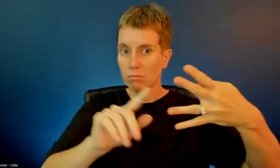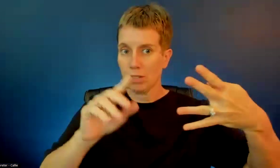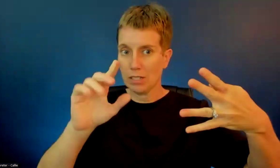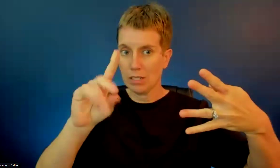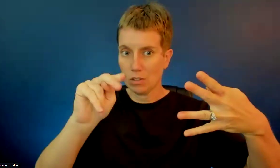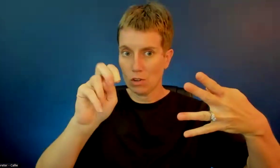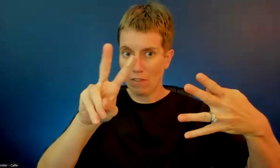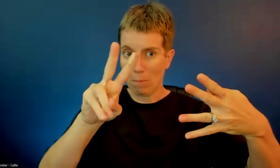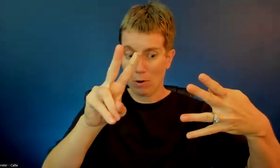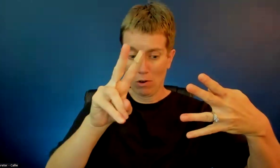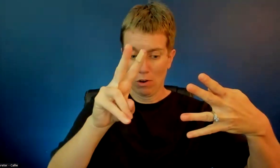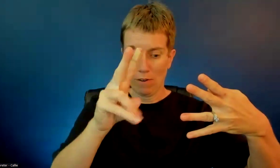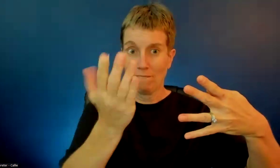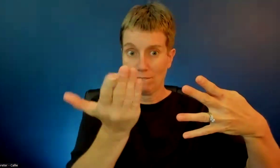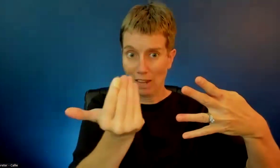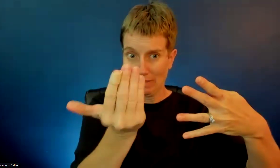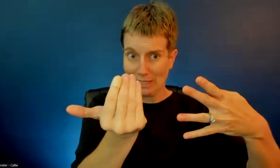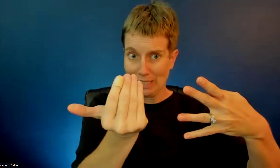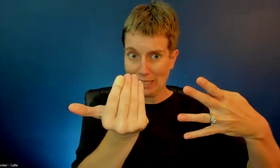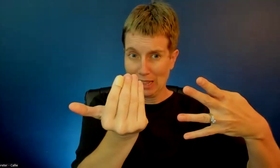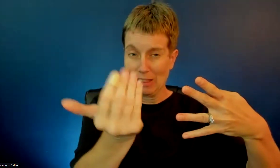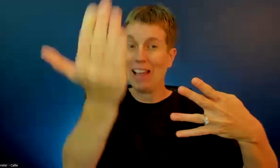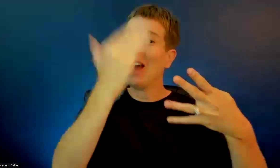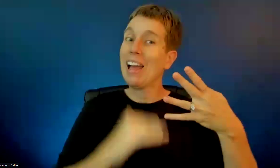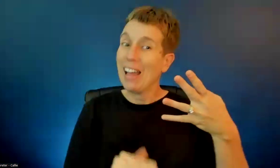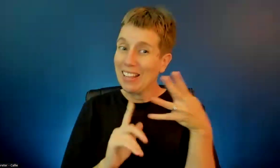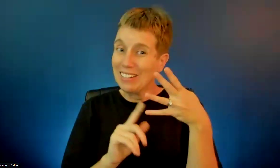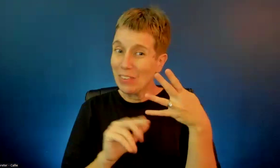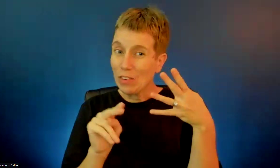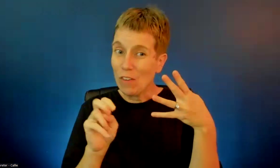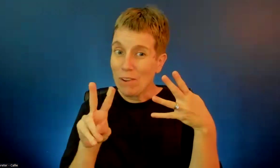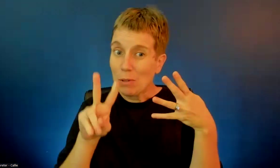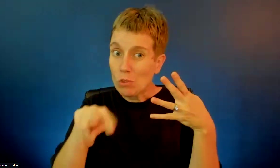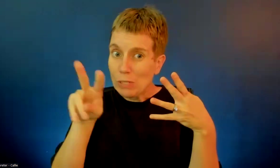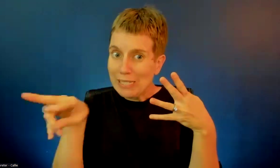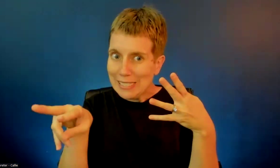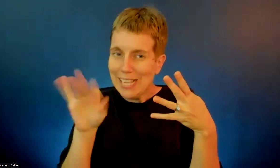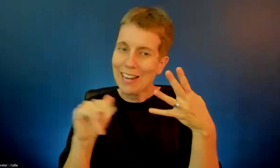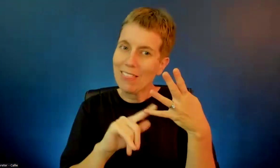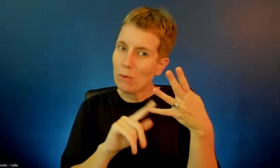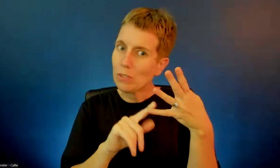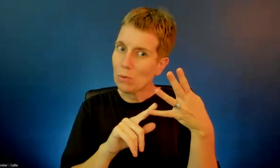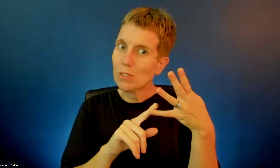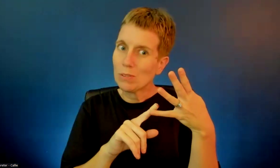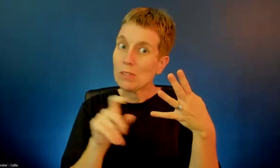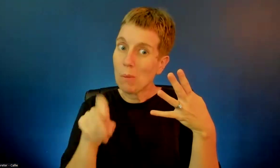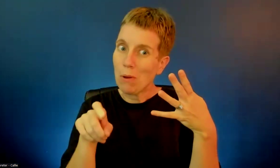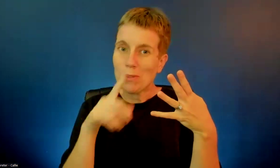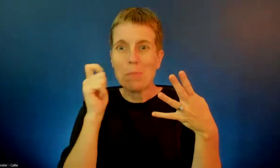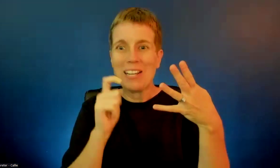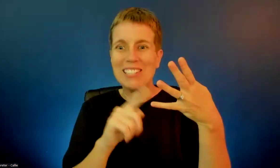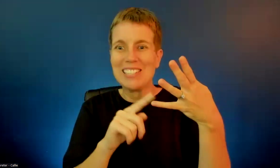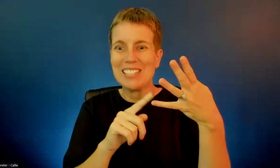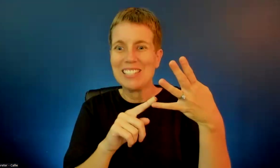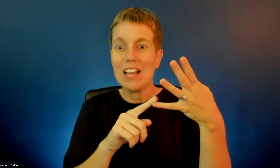which is what we were supposed to meet anyway. Ironically, Ron, this year, the fourth Friday, because the first is on a Friday,